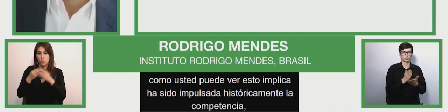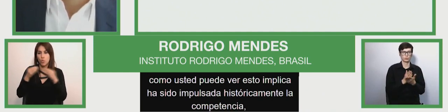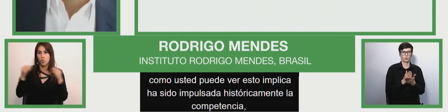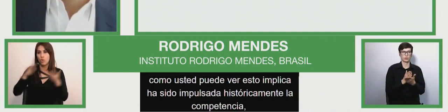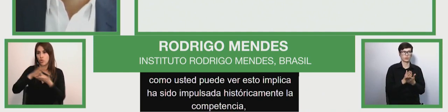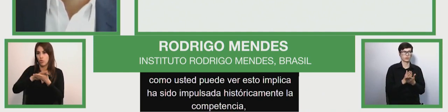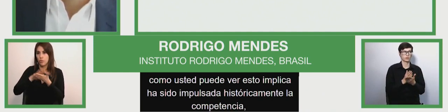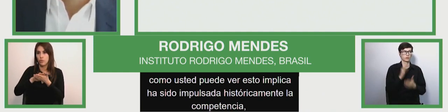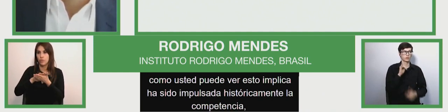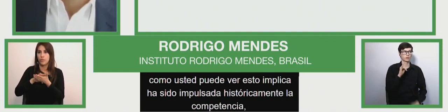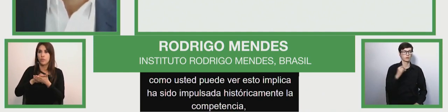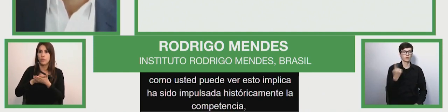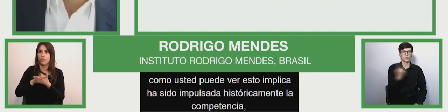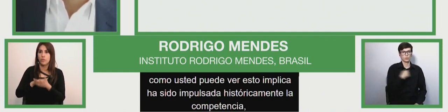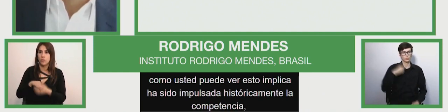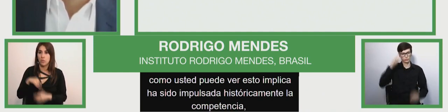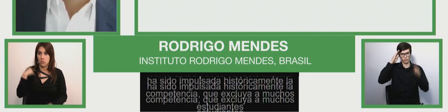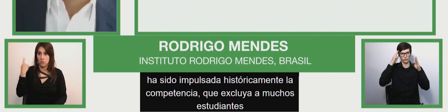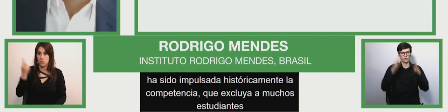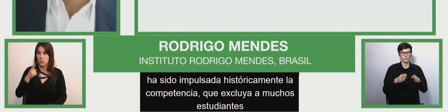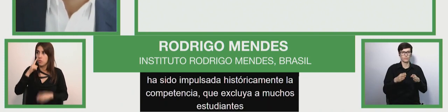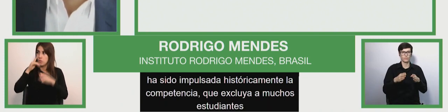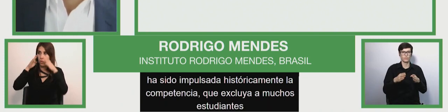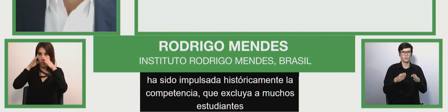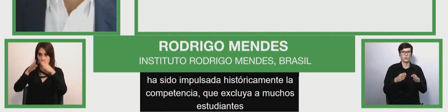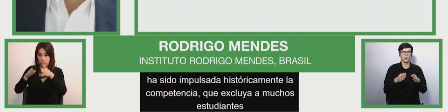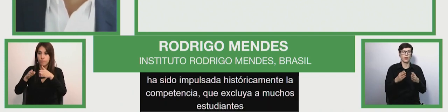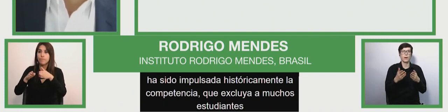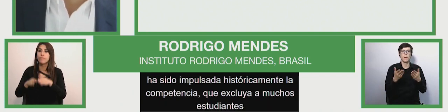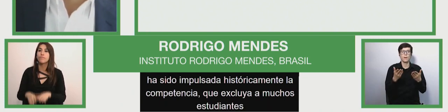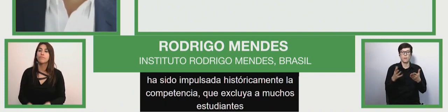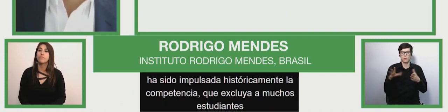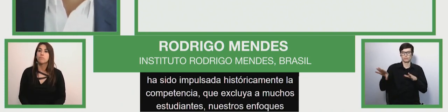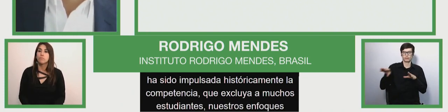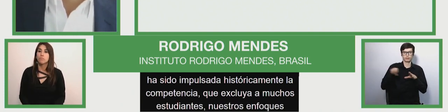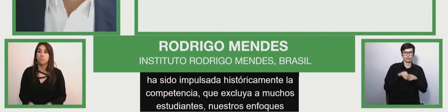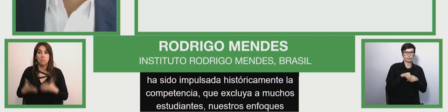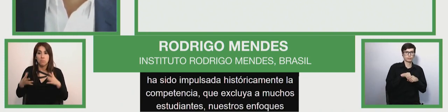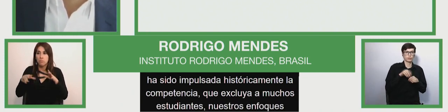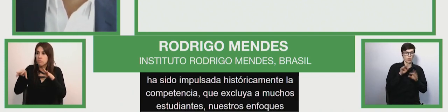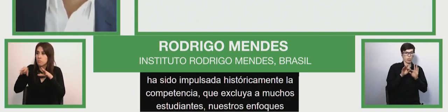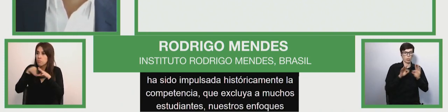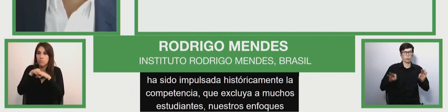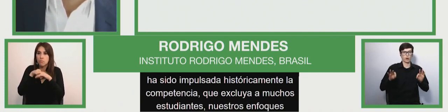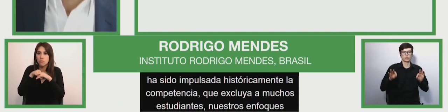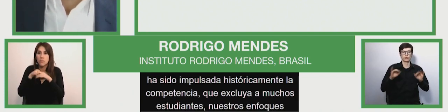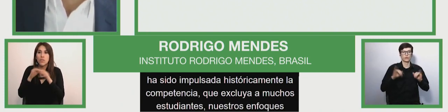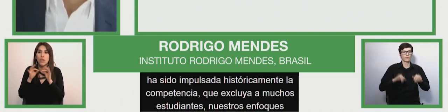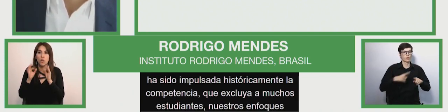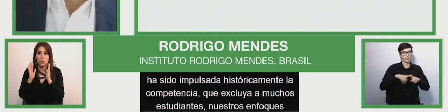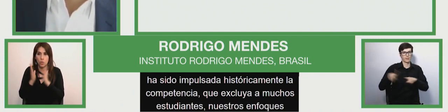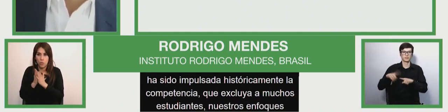unavoidably exclude many students. Our project